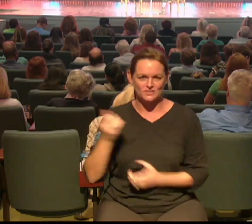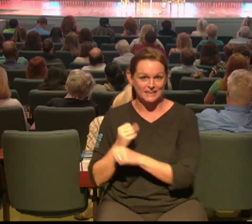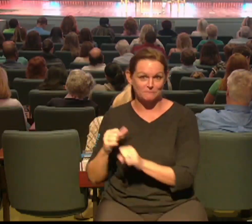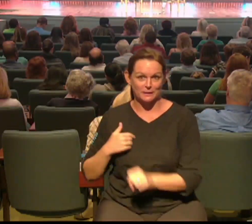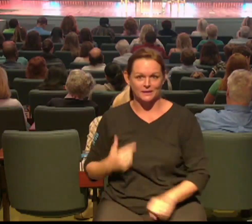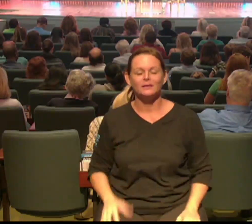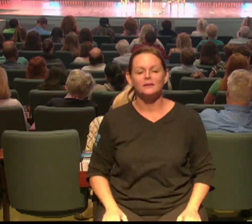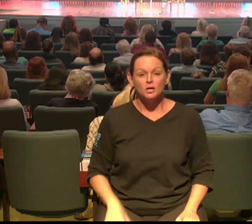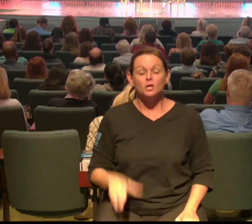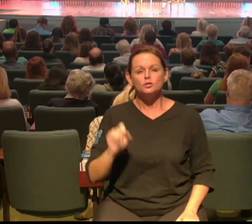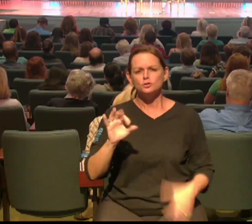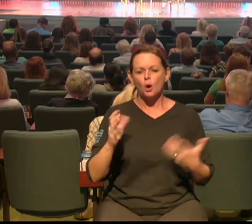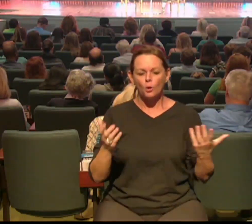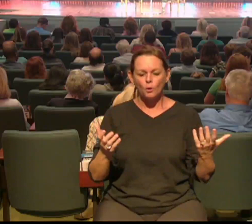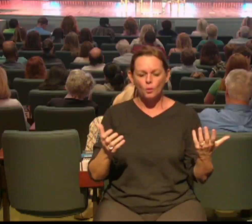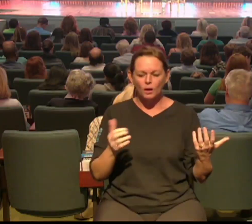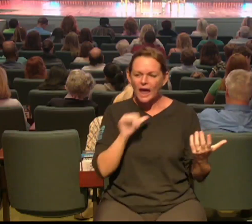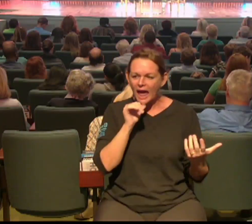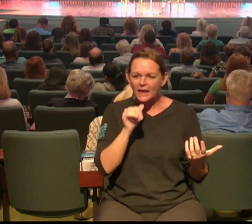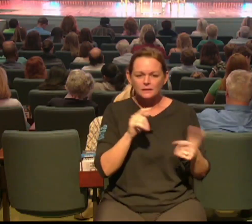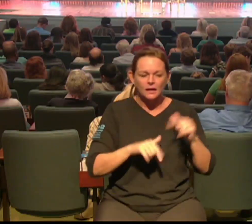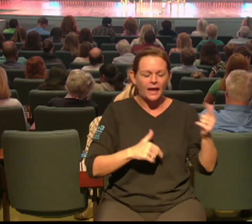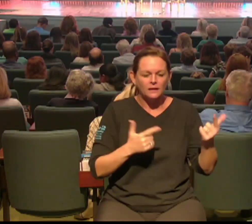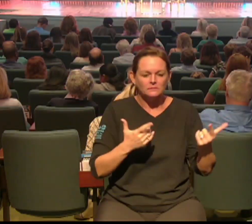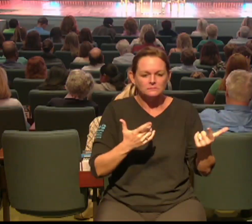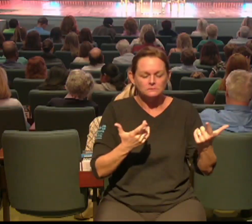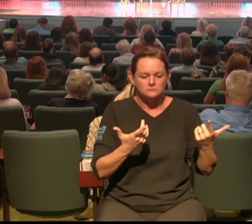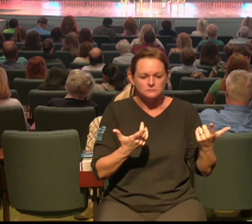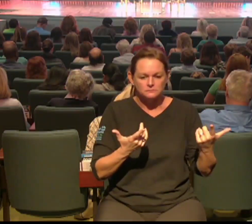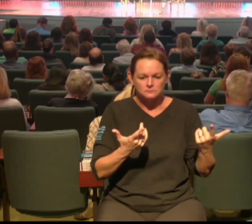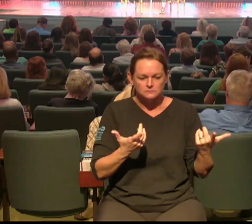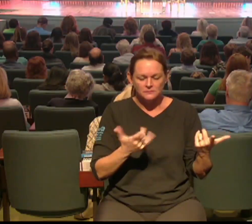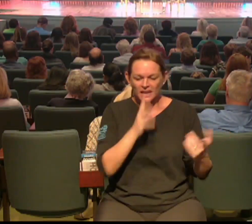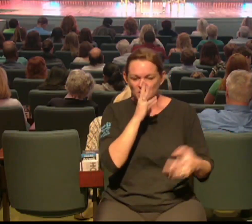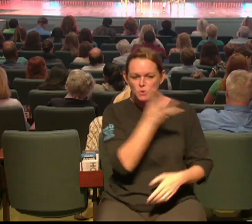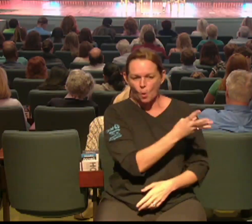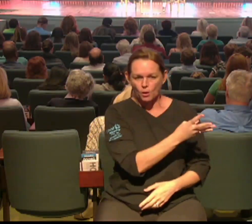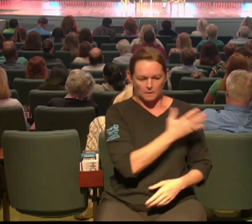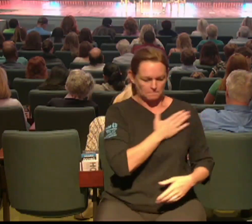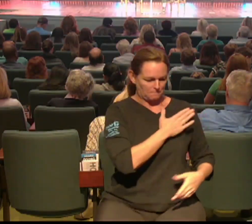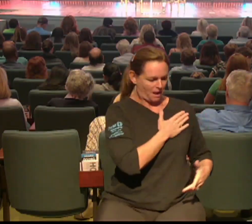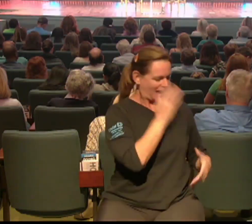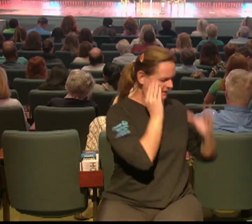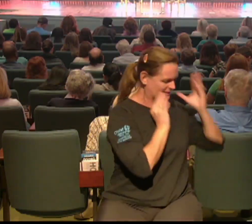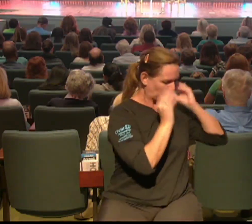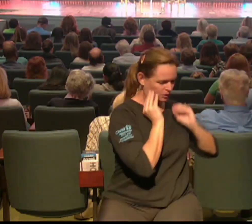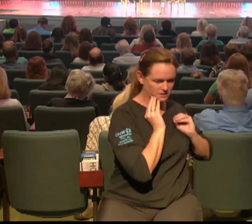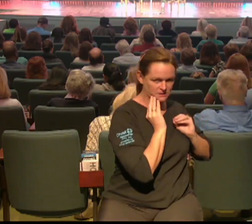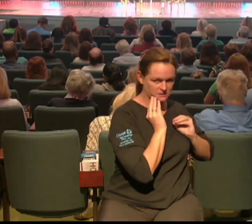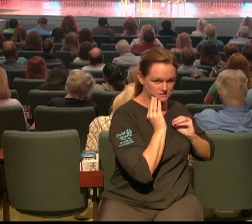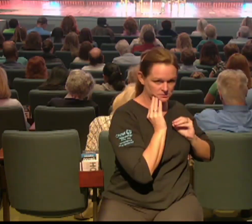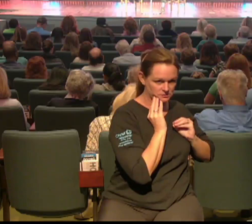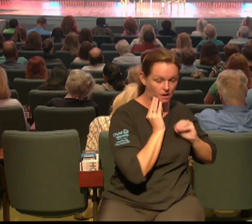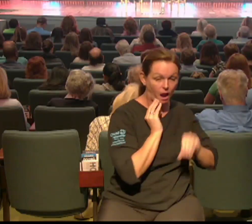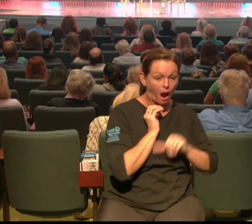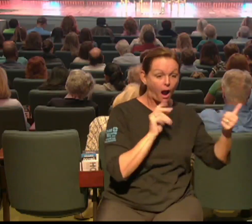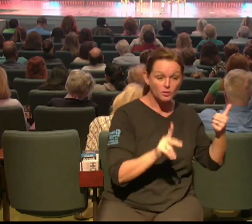can't deny your story your story is a God story and you know 85 percent of people that would come to faith